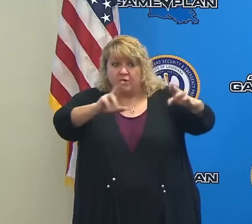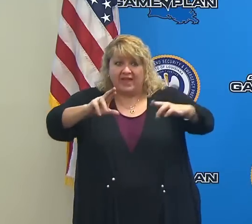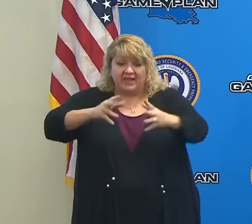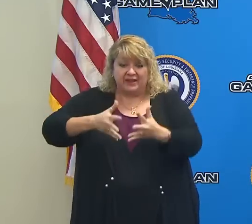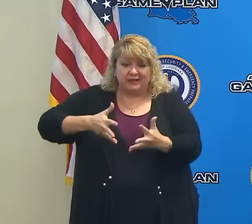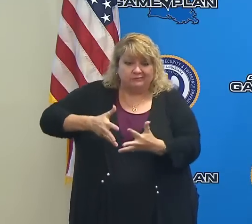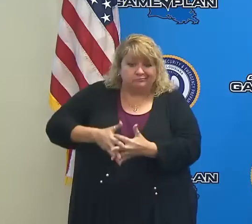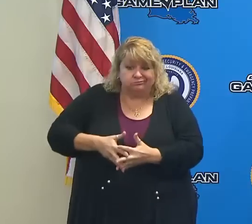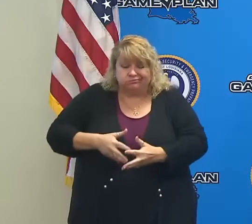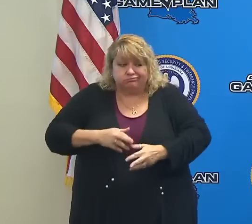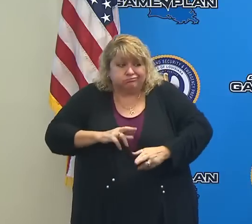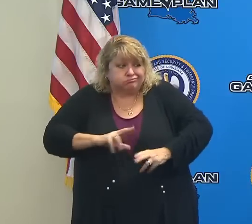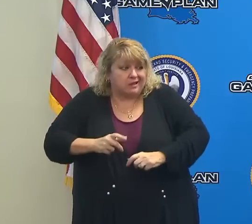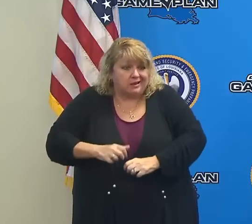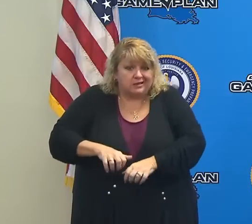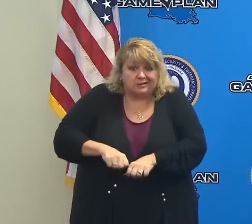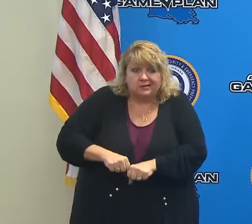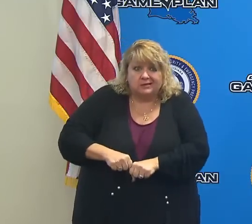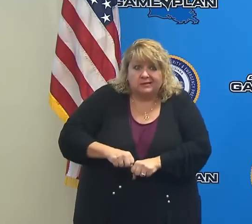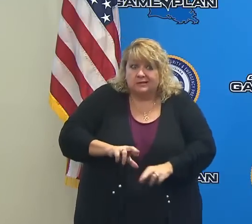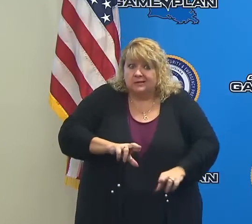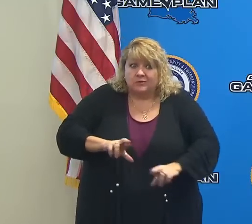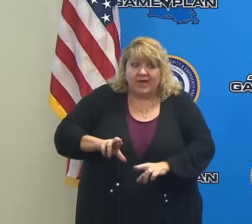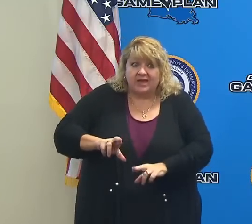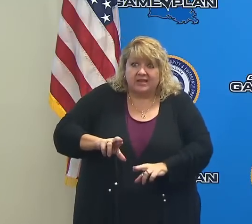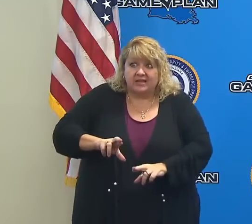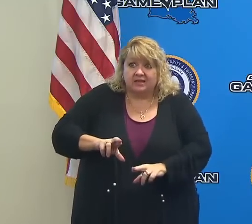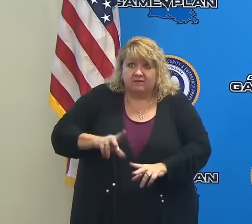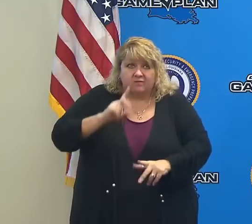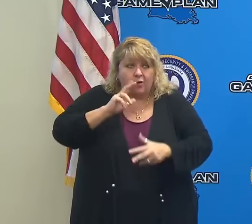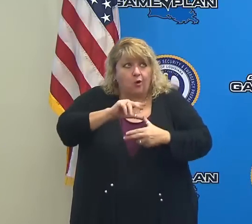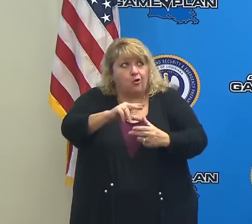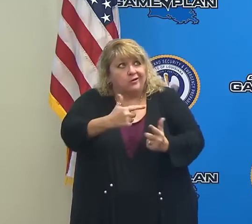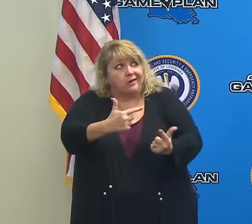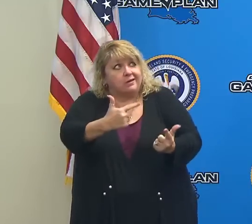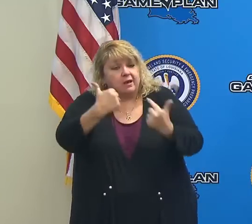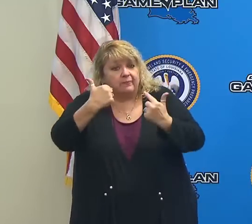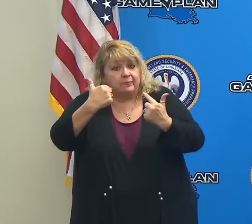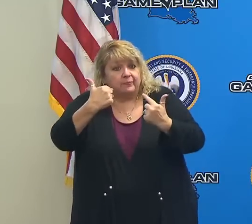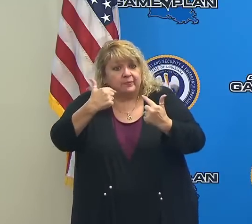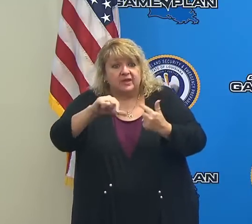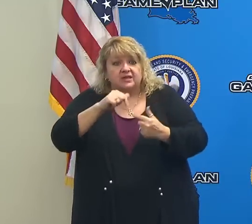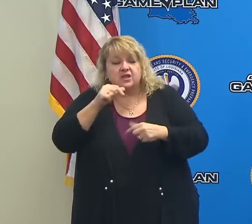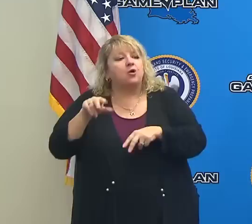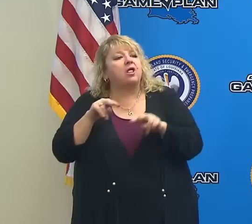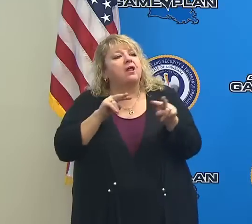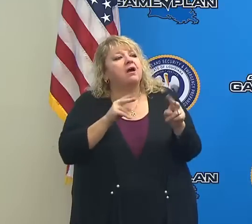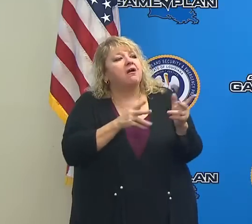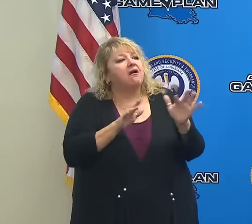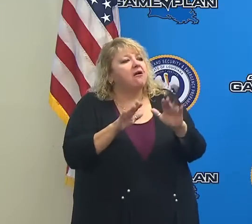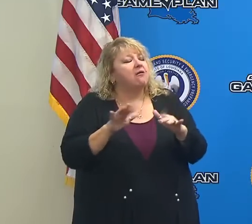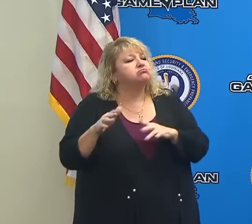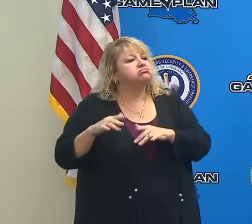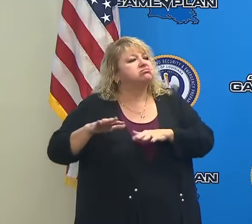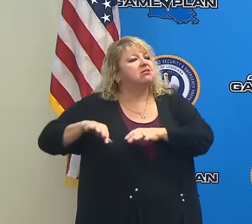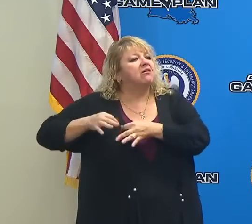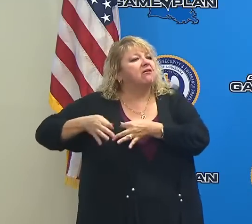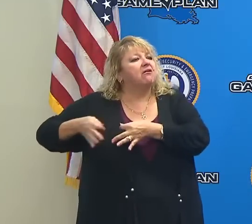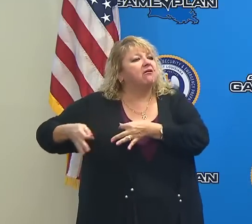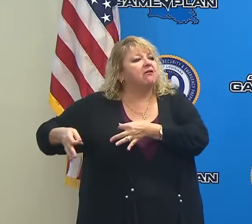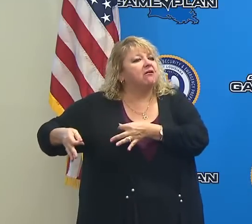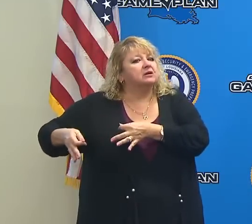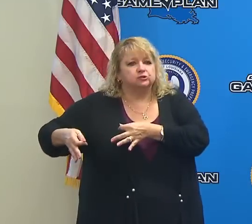to say it that they be postured and located wherever they need to be and how they need to be to